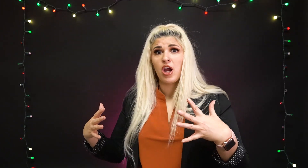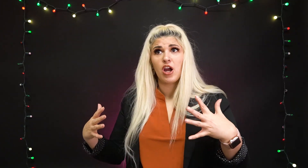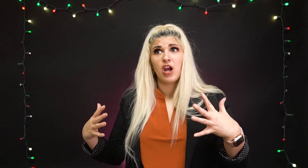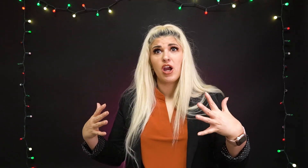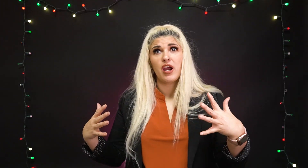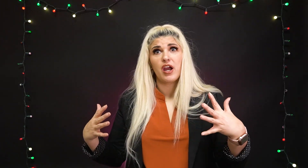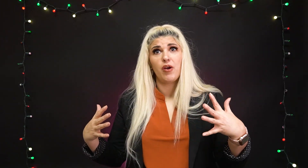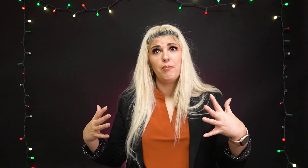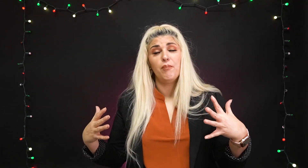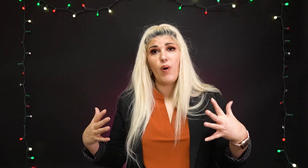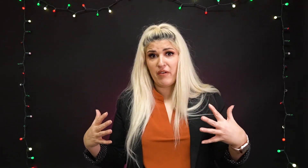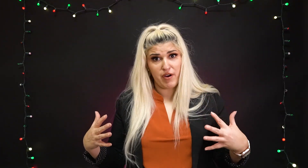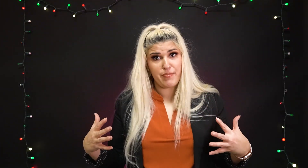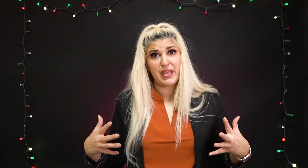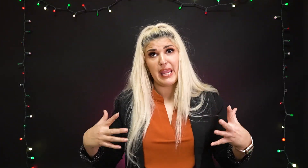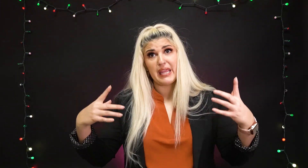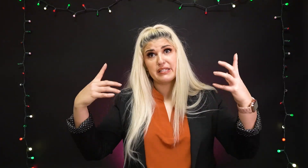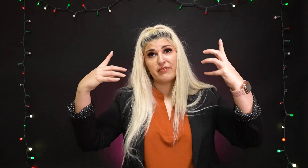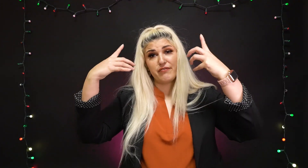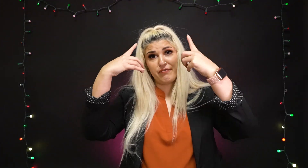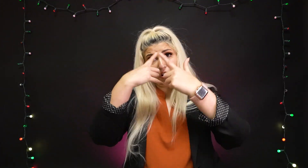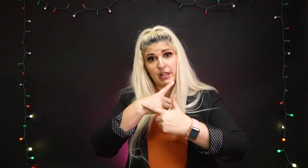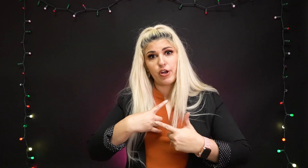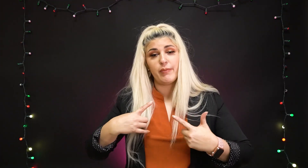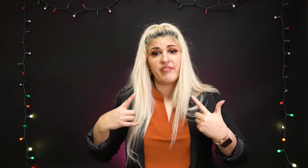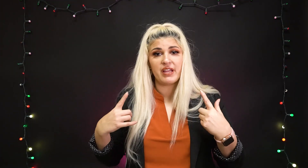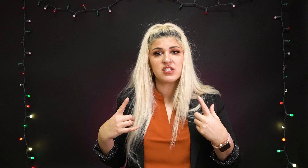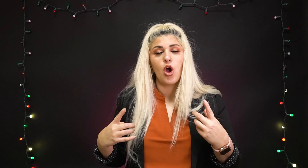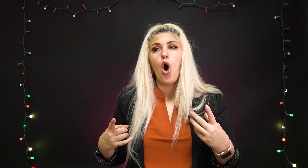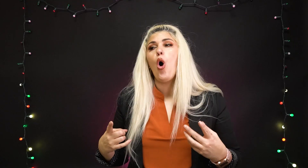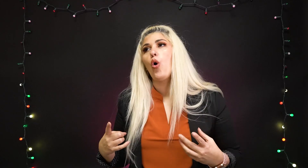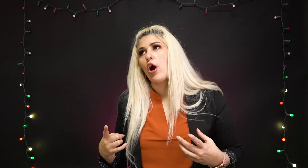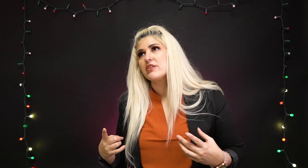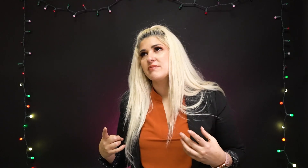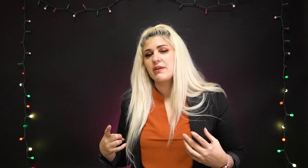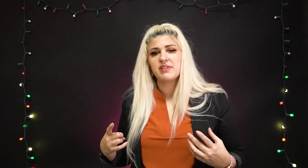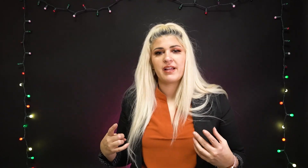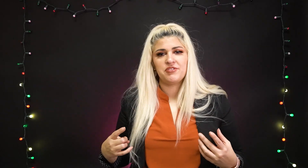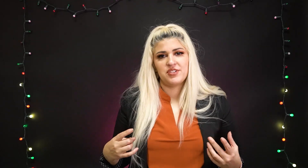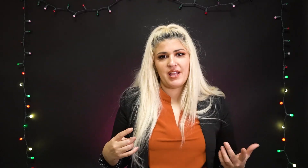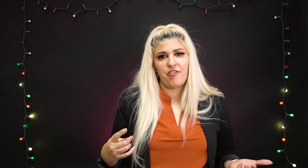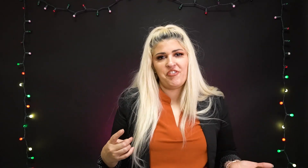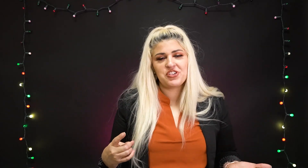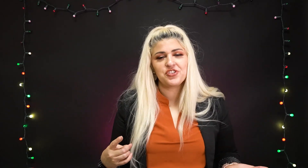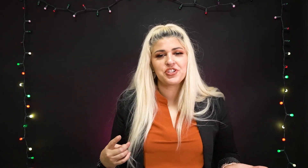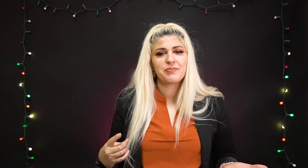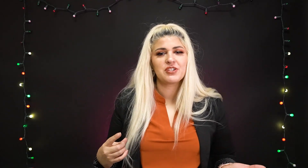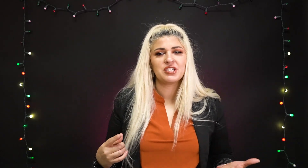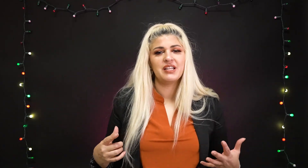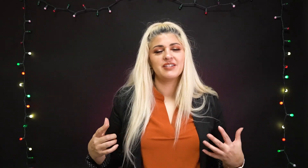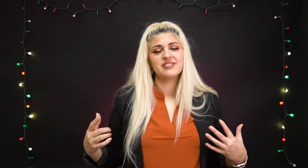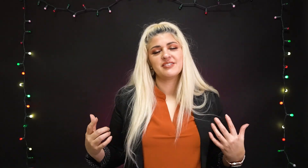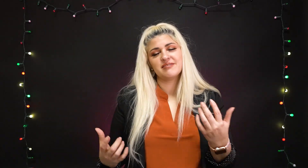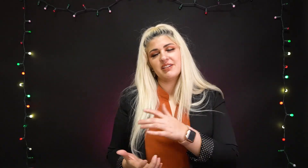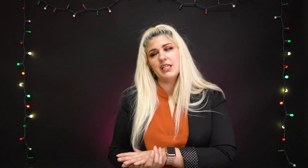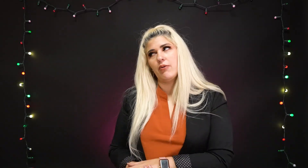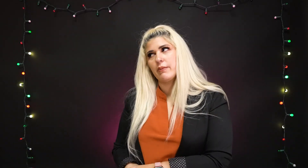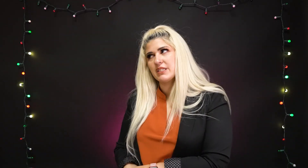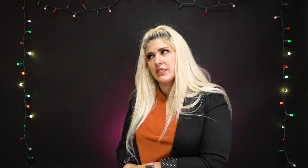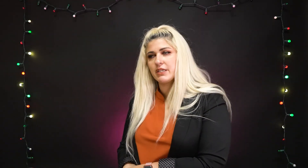whatever i'm thinking is very clear on my face or sometimes like i'll just have a facial expression and it's really not what i'm attending